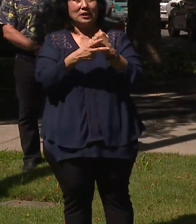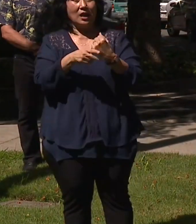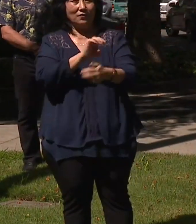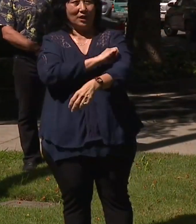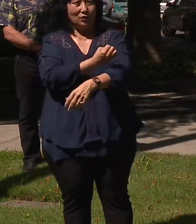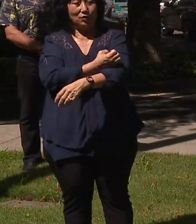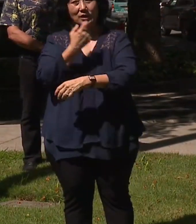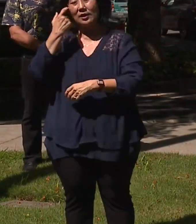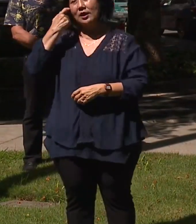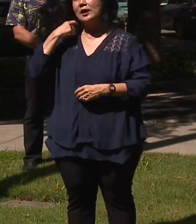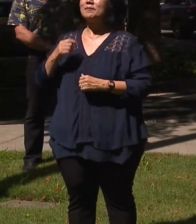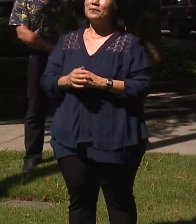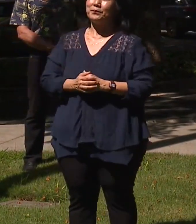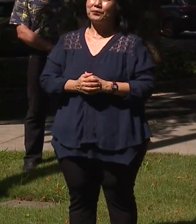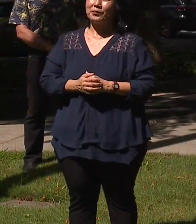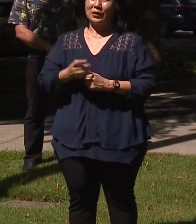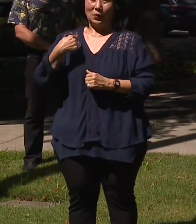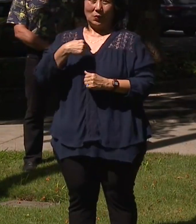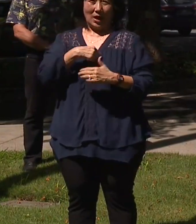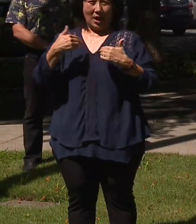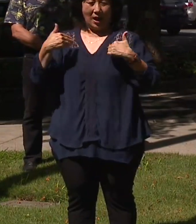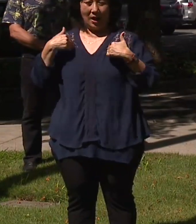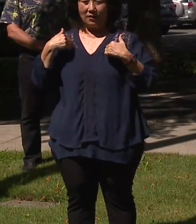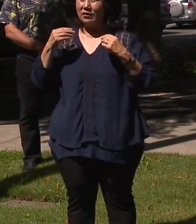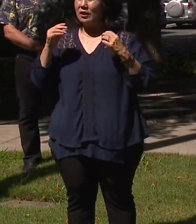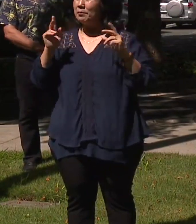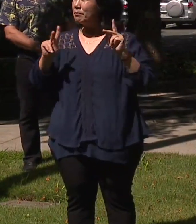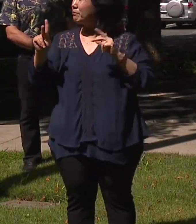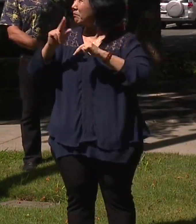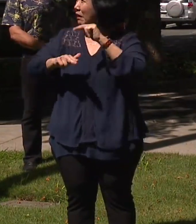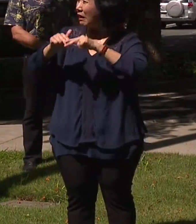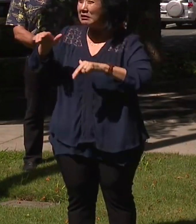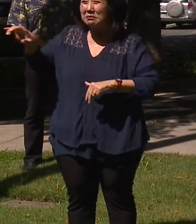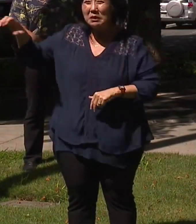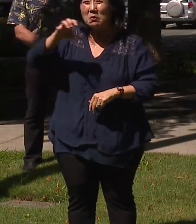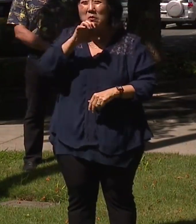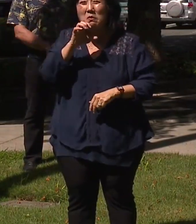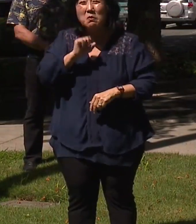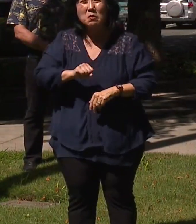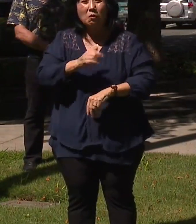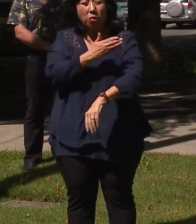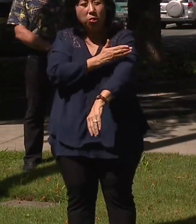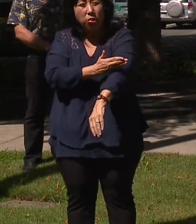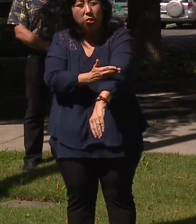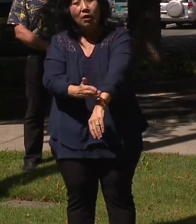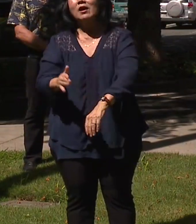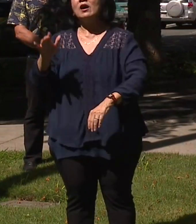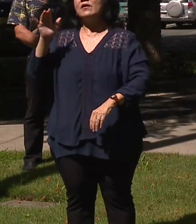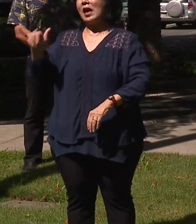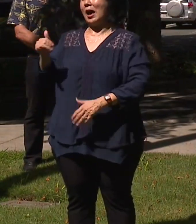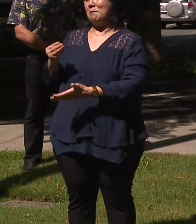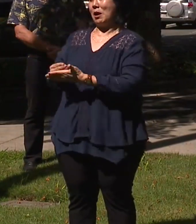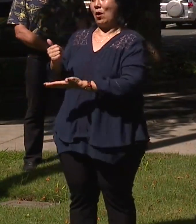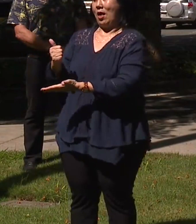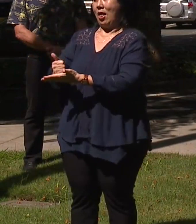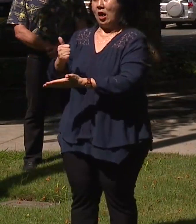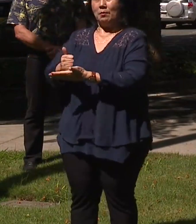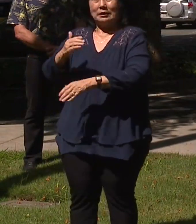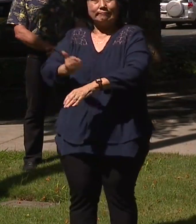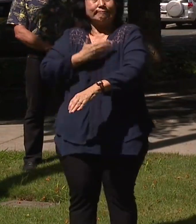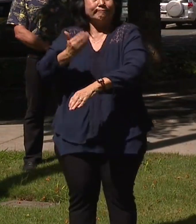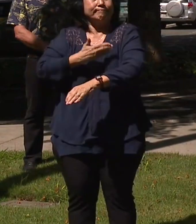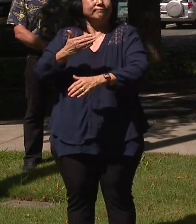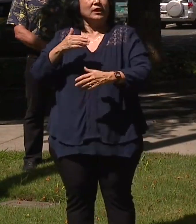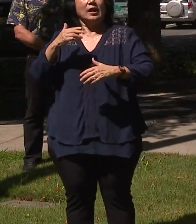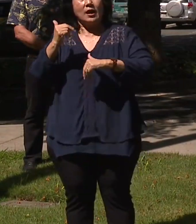And we have a lot of aging facilities, as you know. And so that's going to help us to expedite